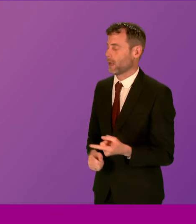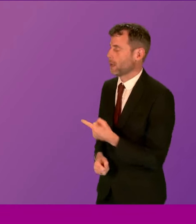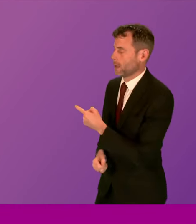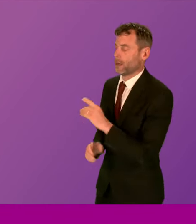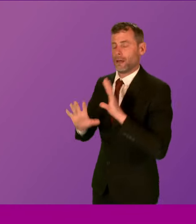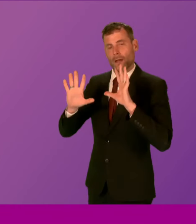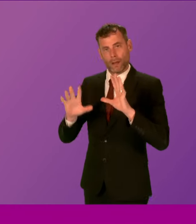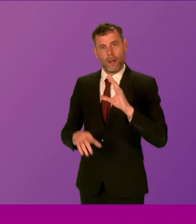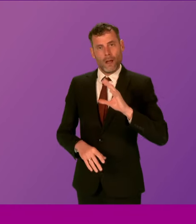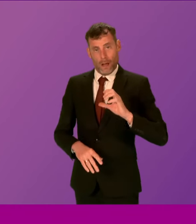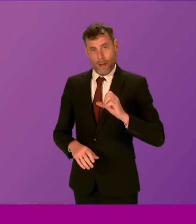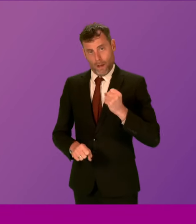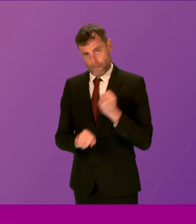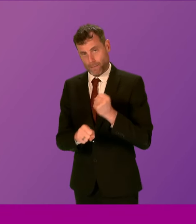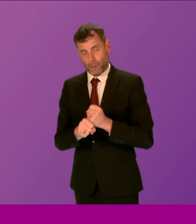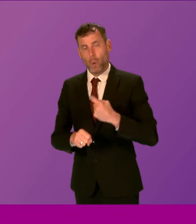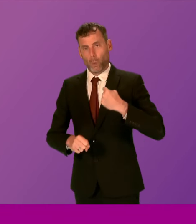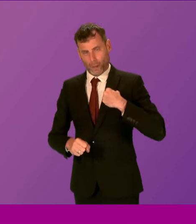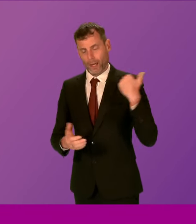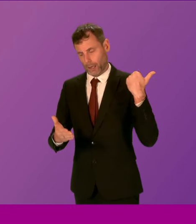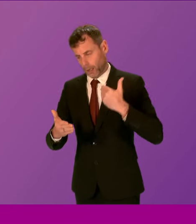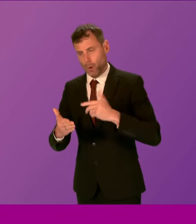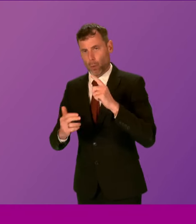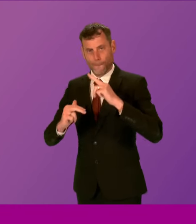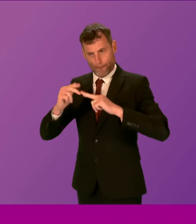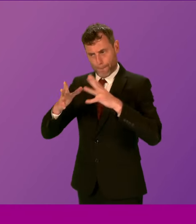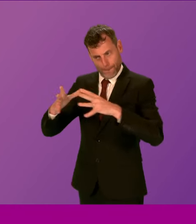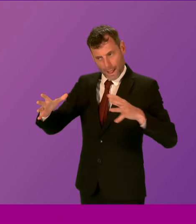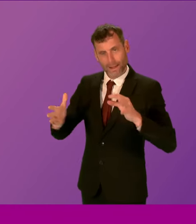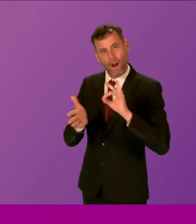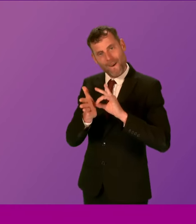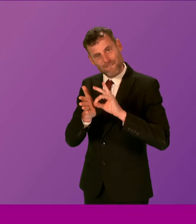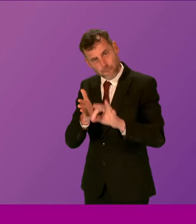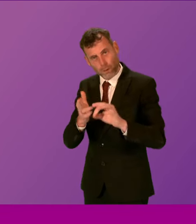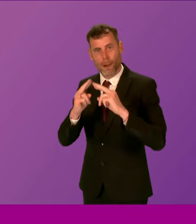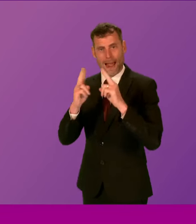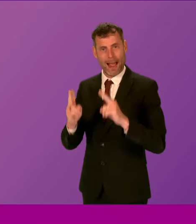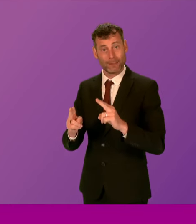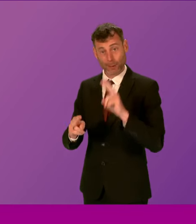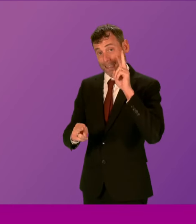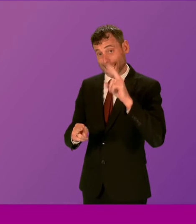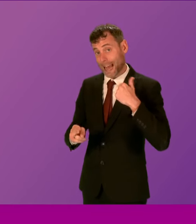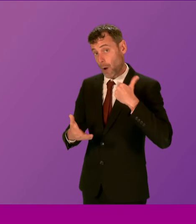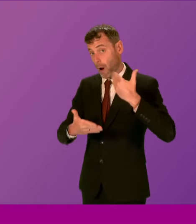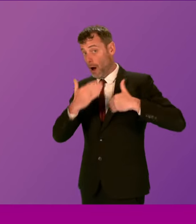has a strong record in building affordable housing, in fact, building record levels of affordable housing. In fact, we have